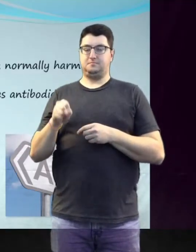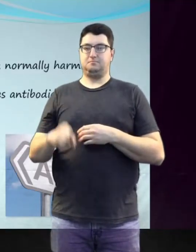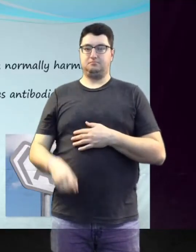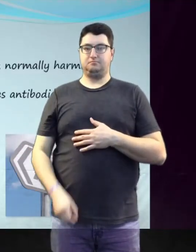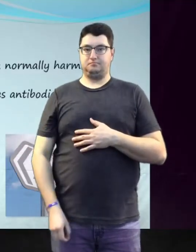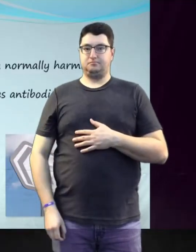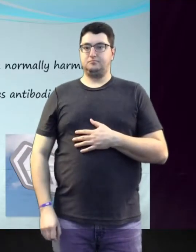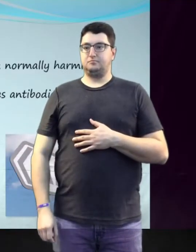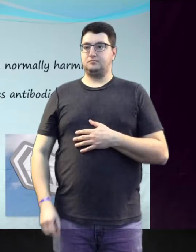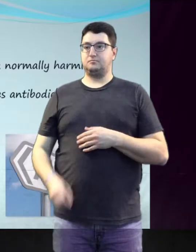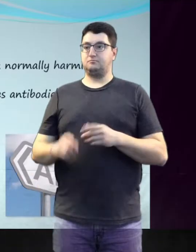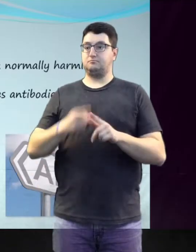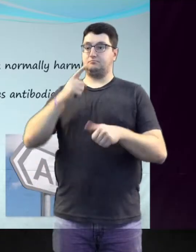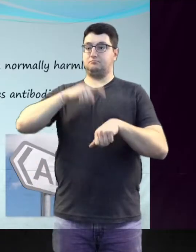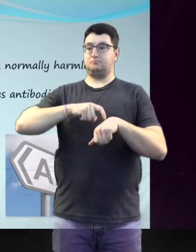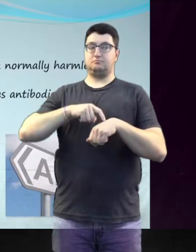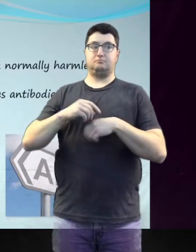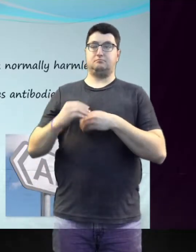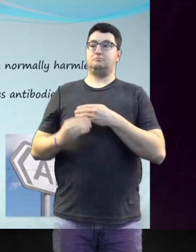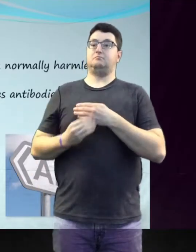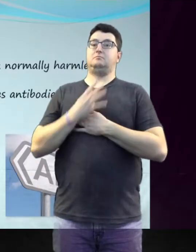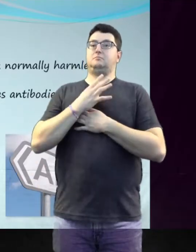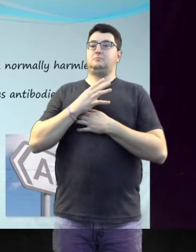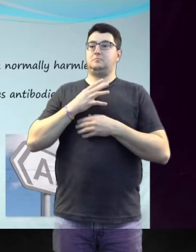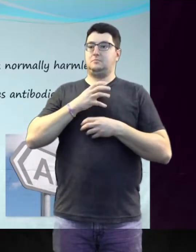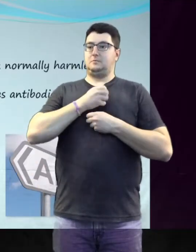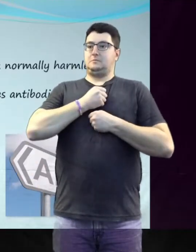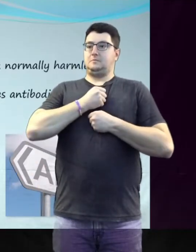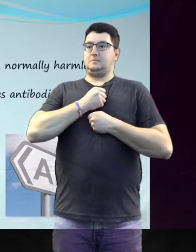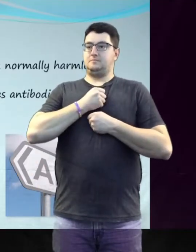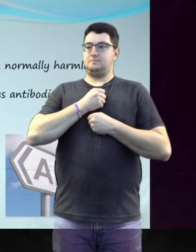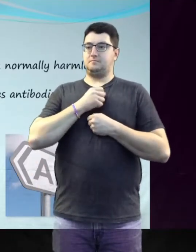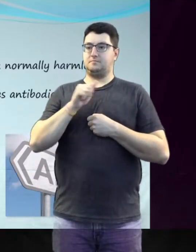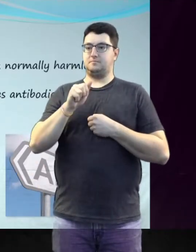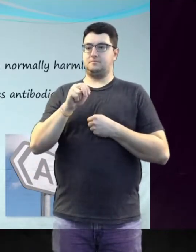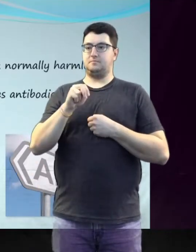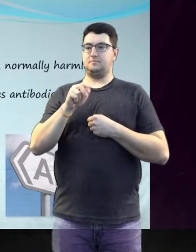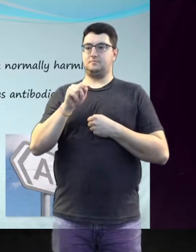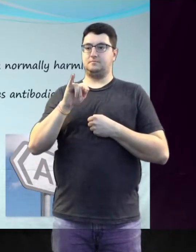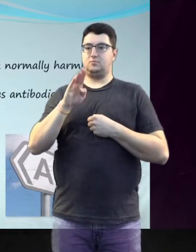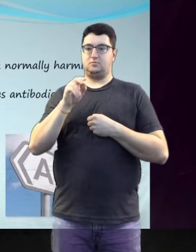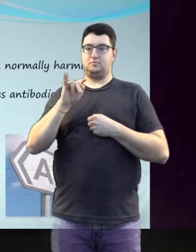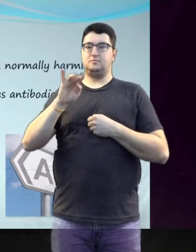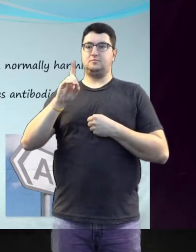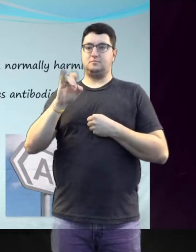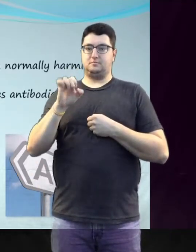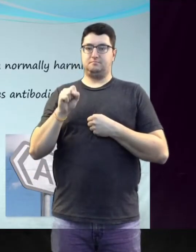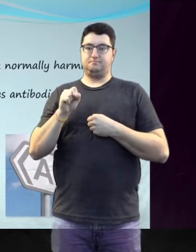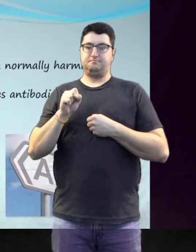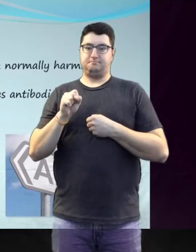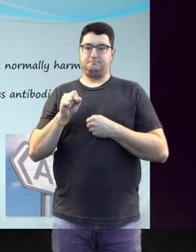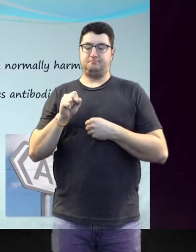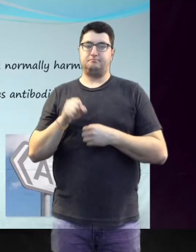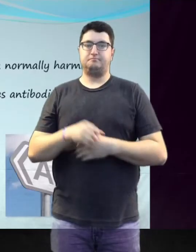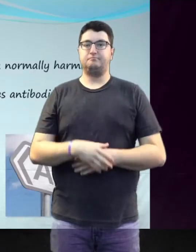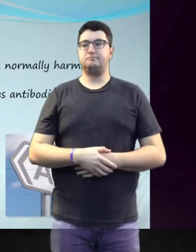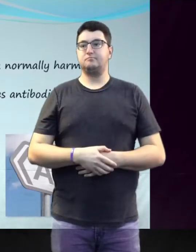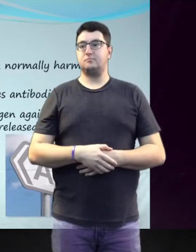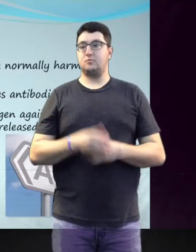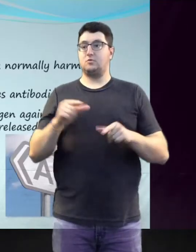its first exposure to an allergen, the body responds by creating antibodies specific to that allergen. When the